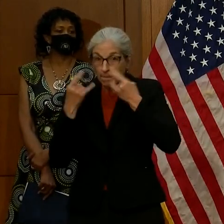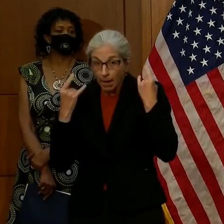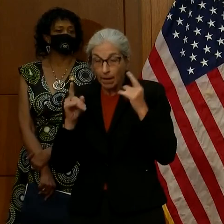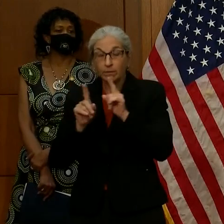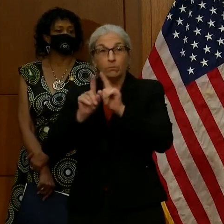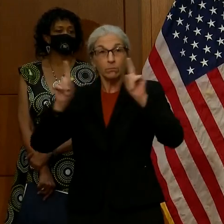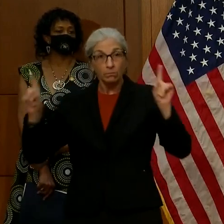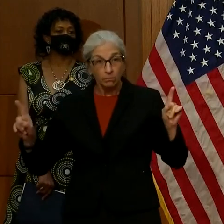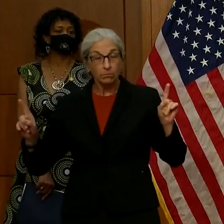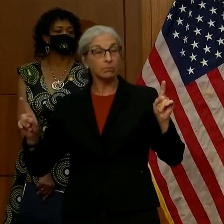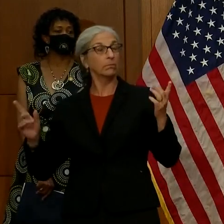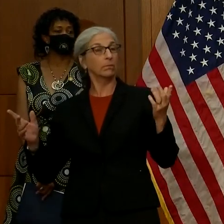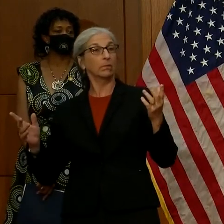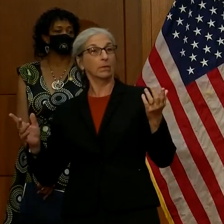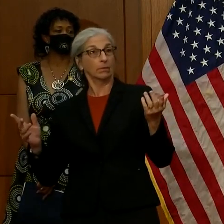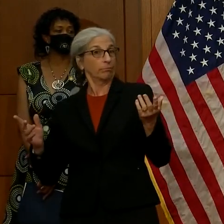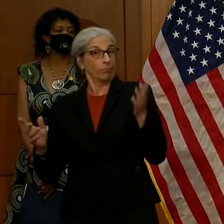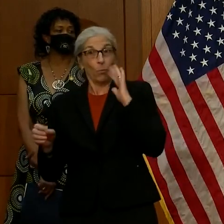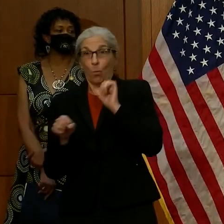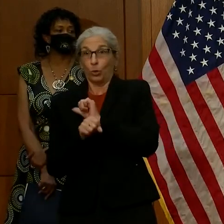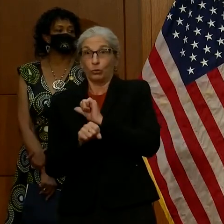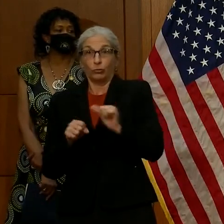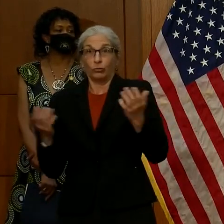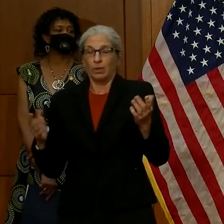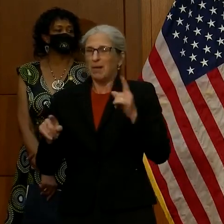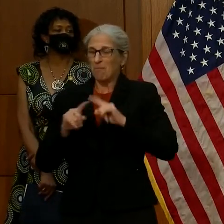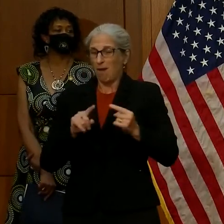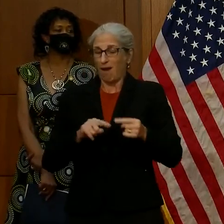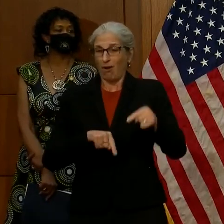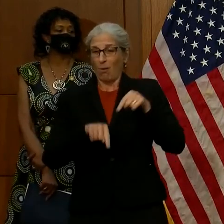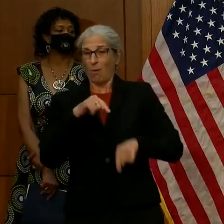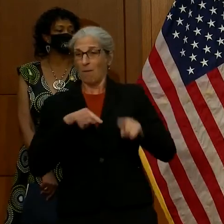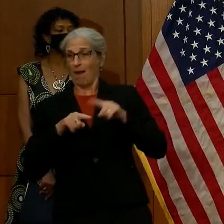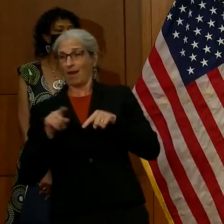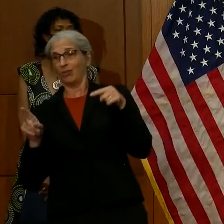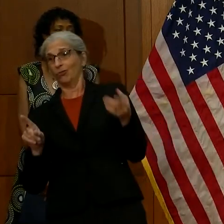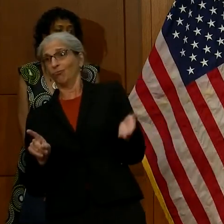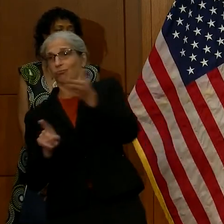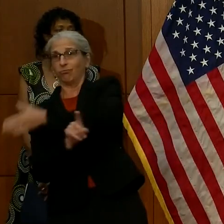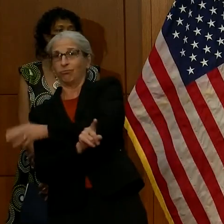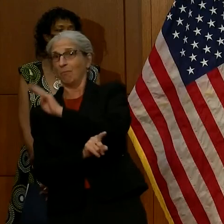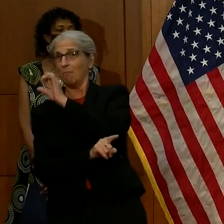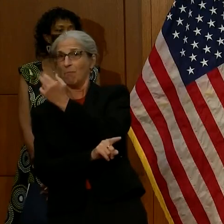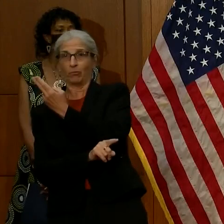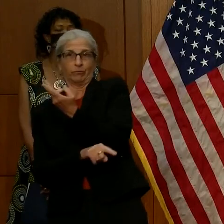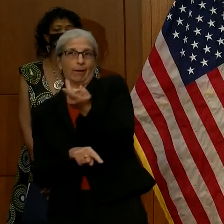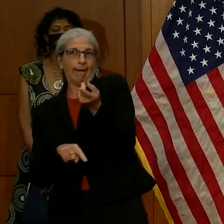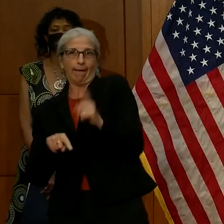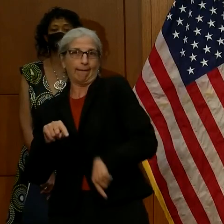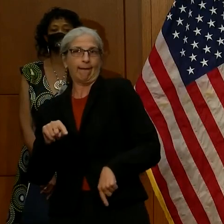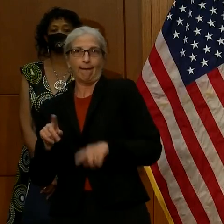day than it is today. But as far as going back and saying we should have done this or that, that's probably for another time.